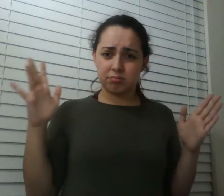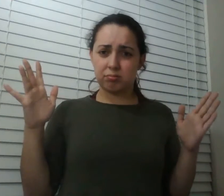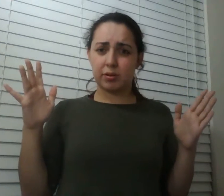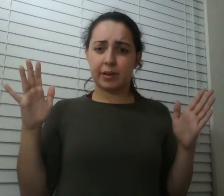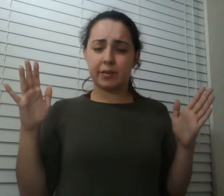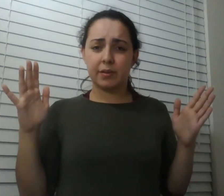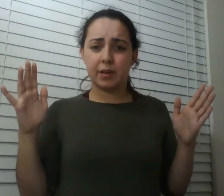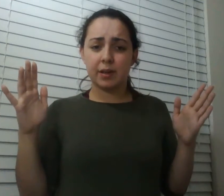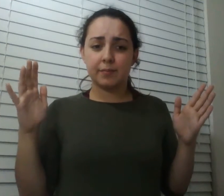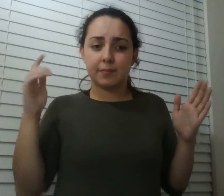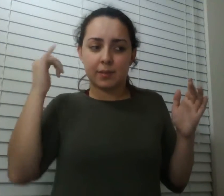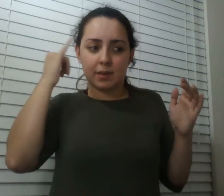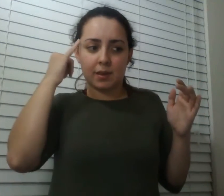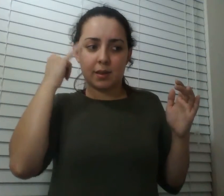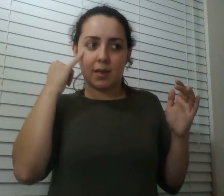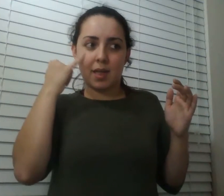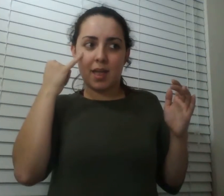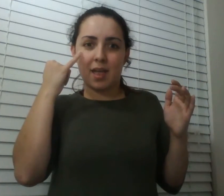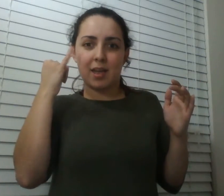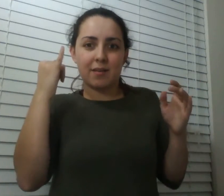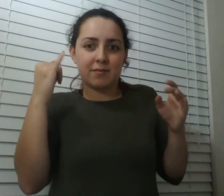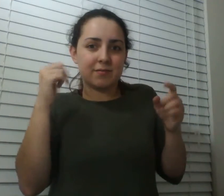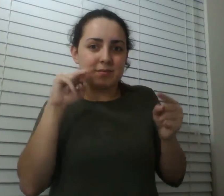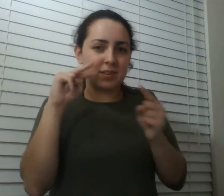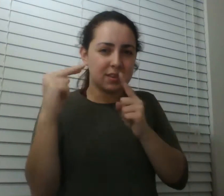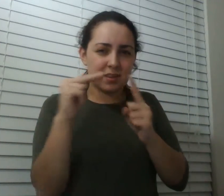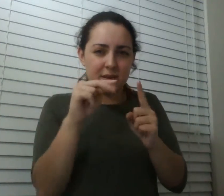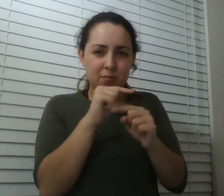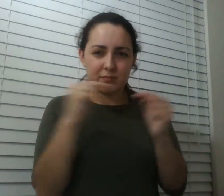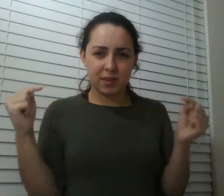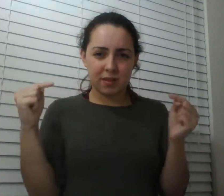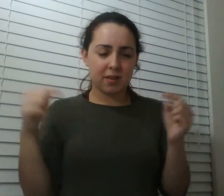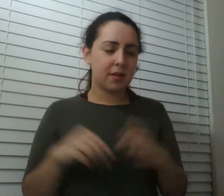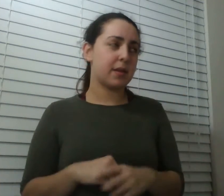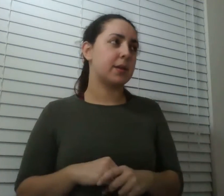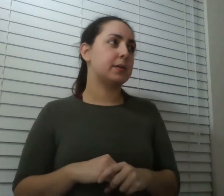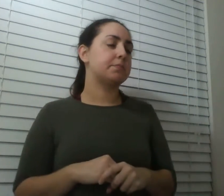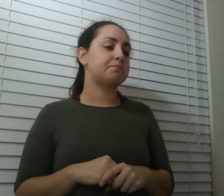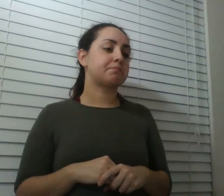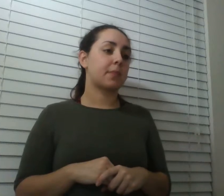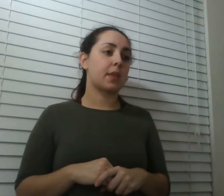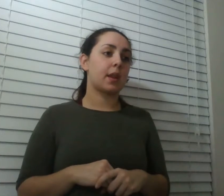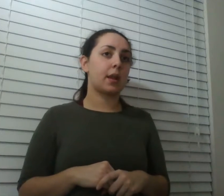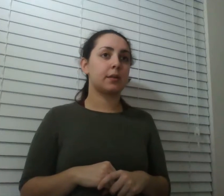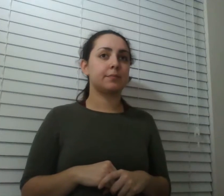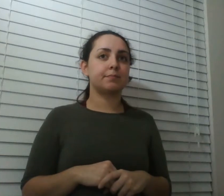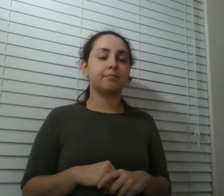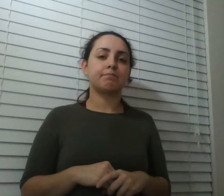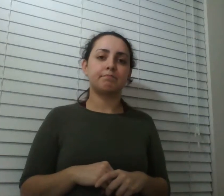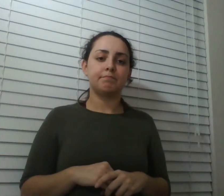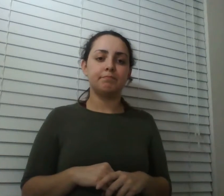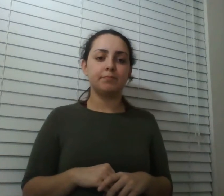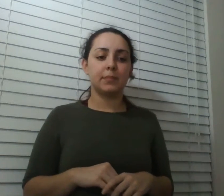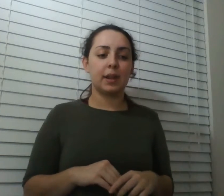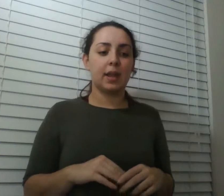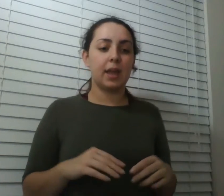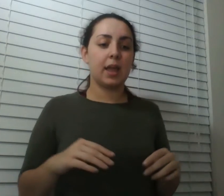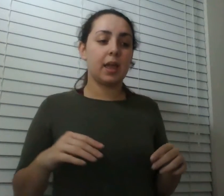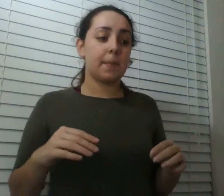practitioners because it's emotionally difficult to have someone say to you um it